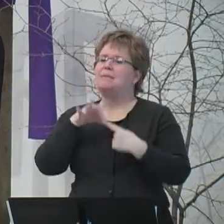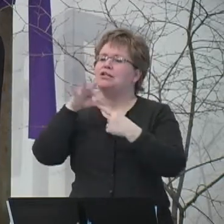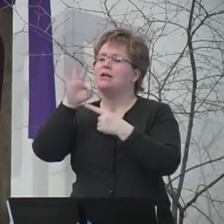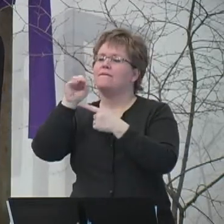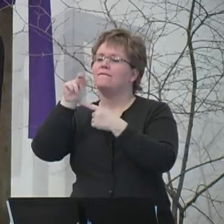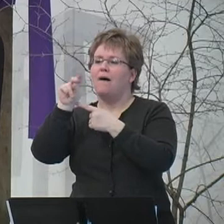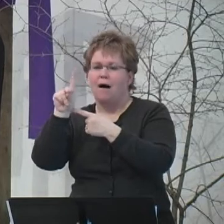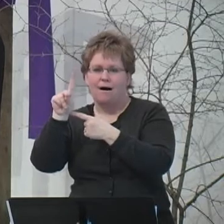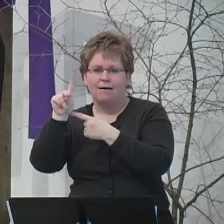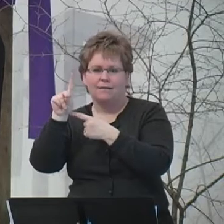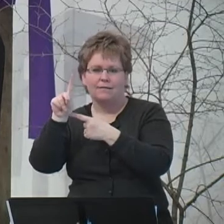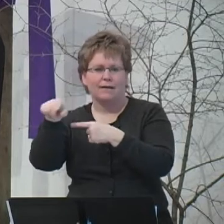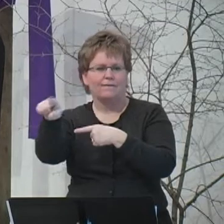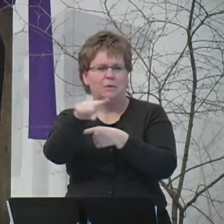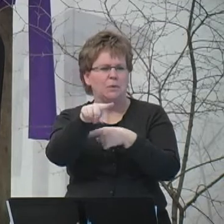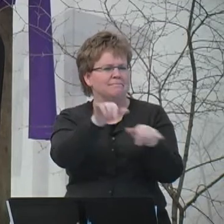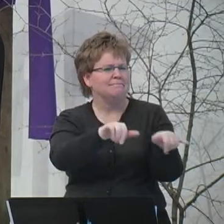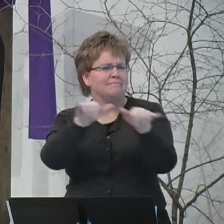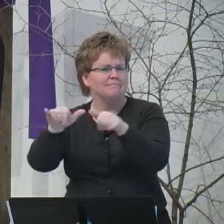of you.